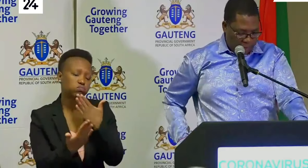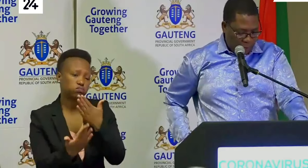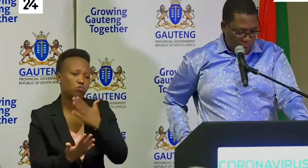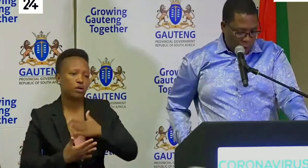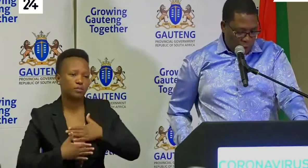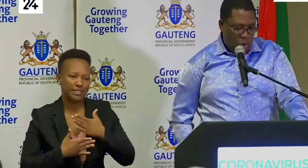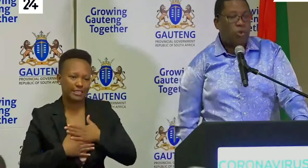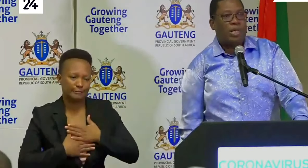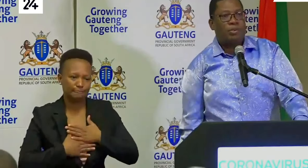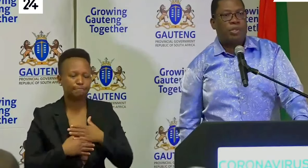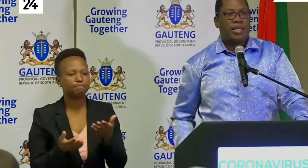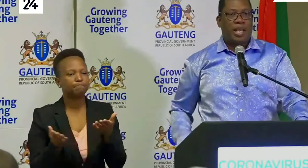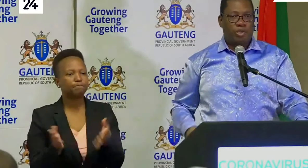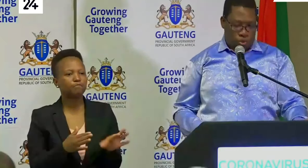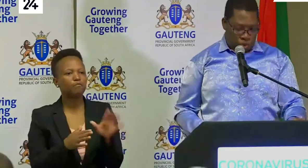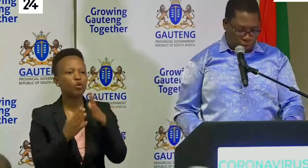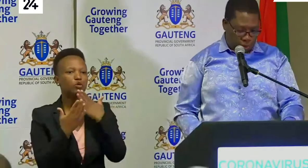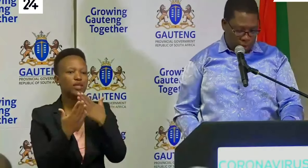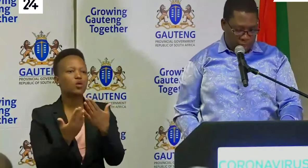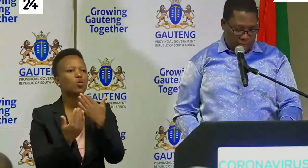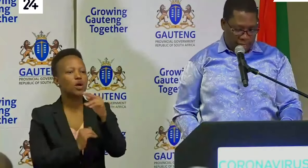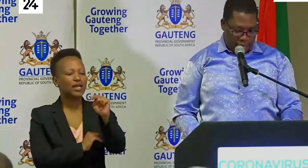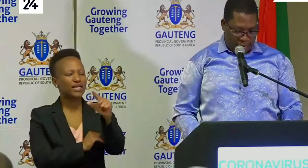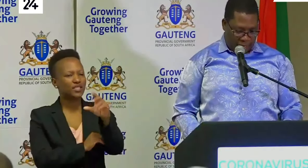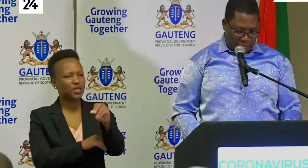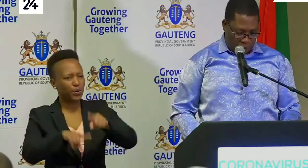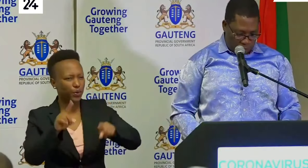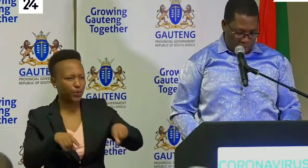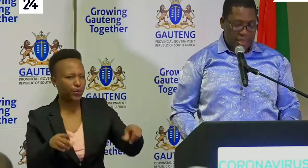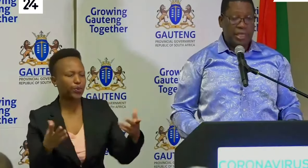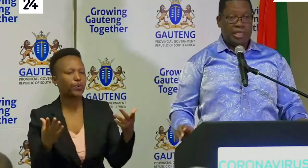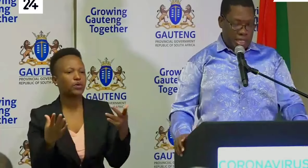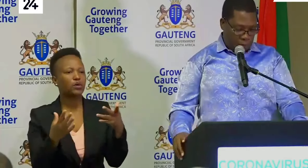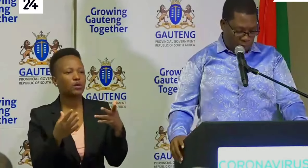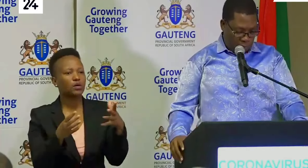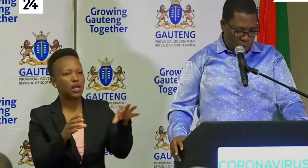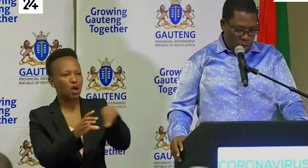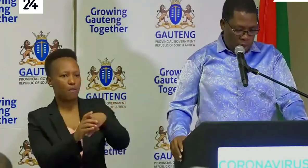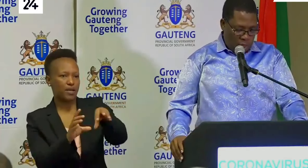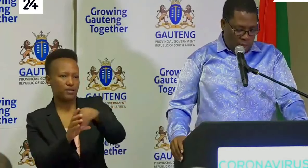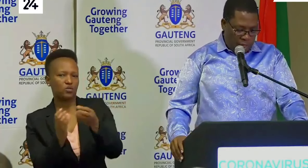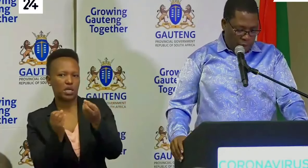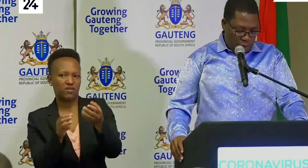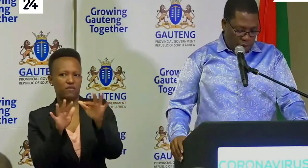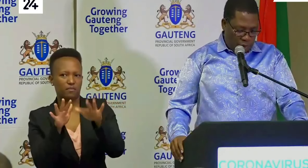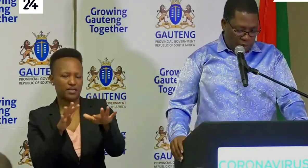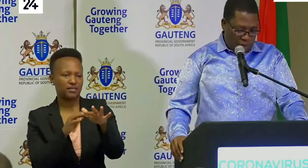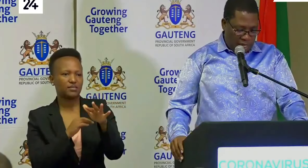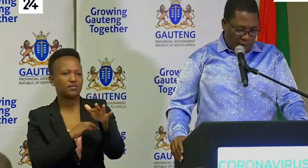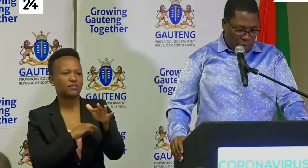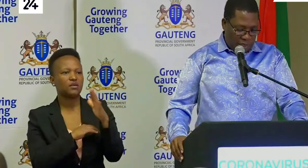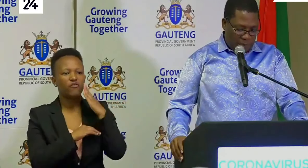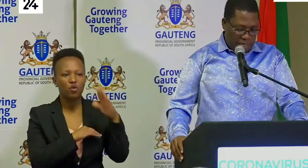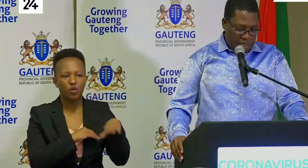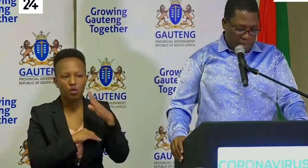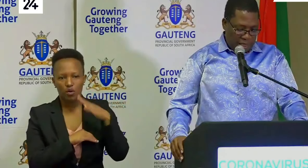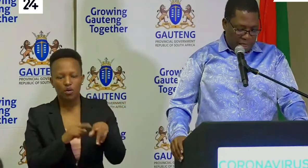thank them we also want to thank the NGOs that are currently accommodating additional people and we also want to thank